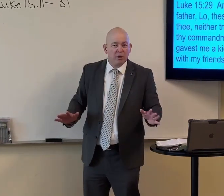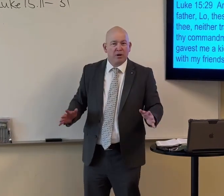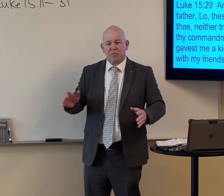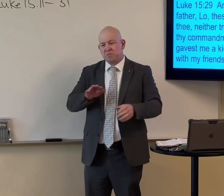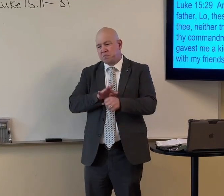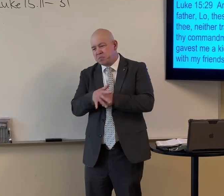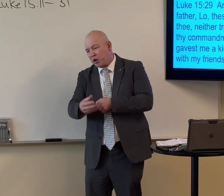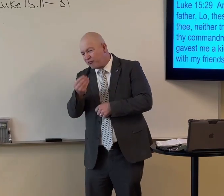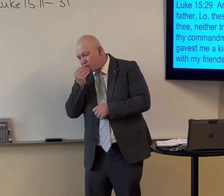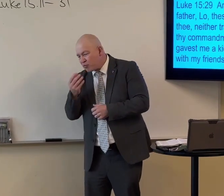peace.